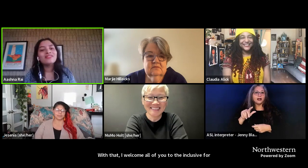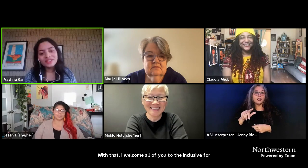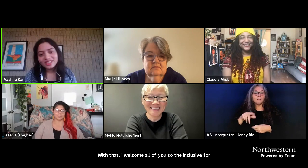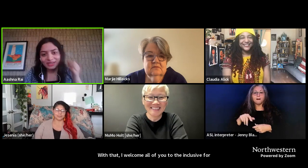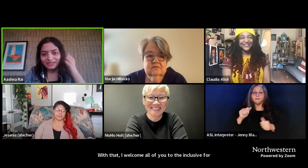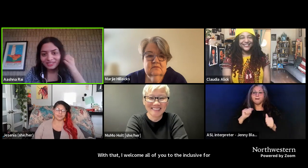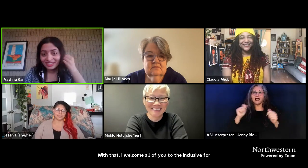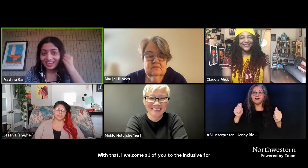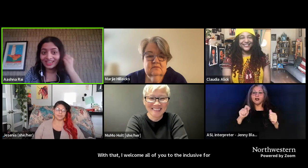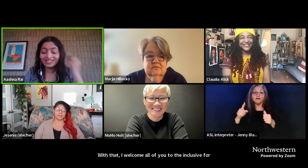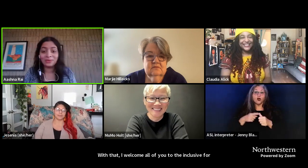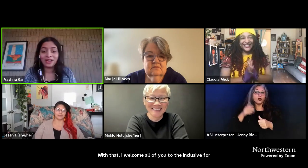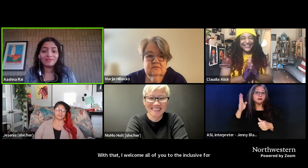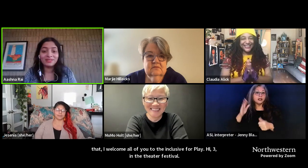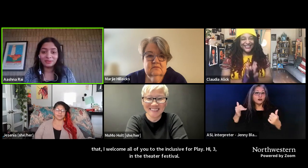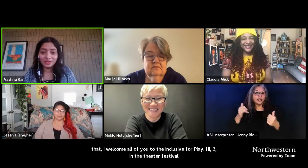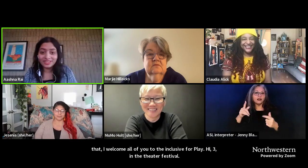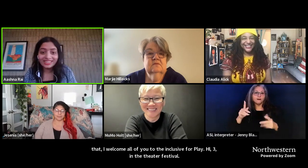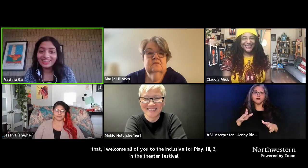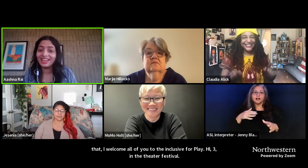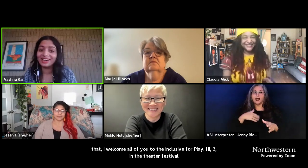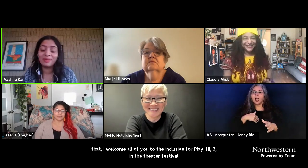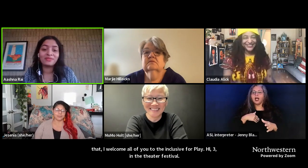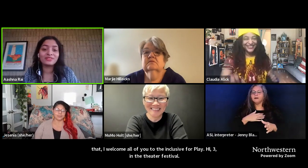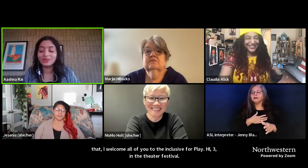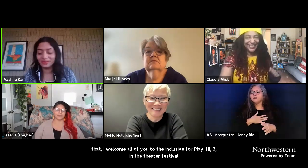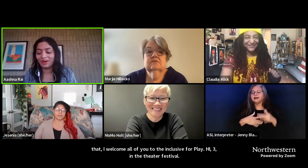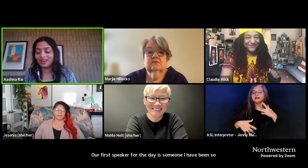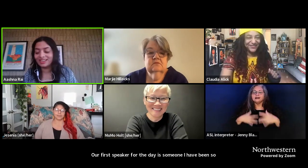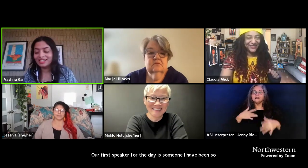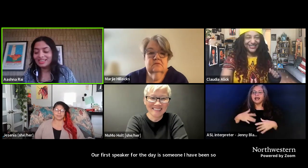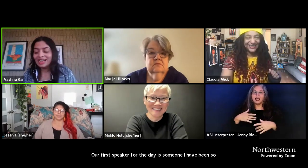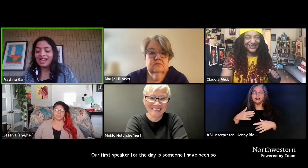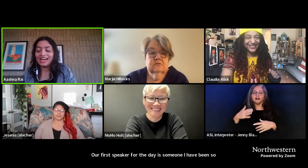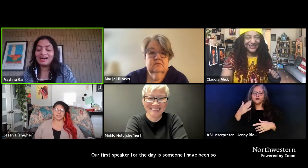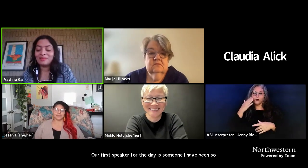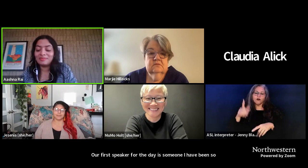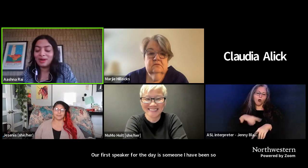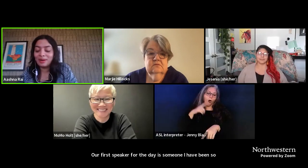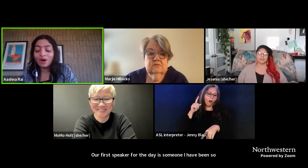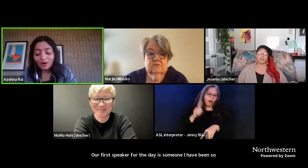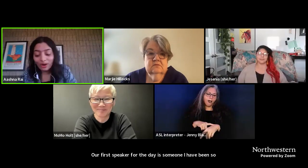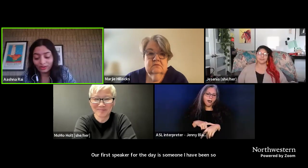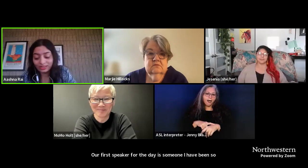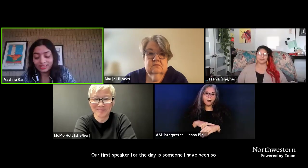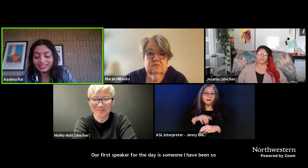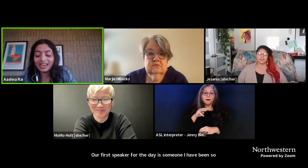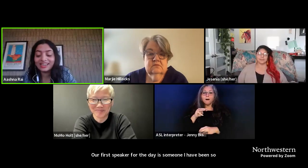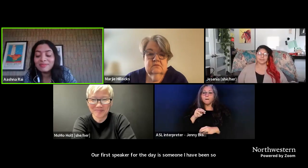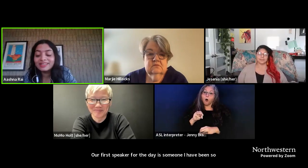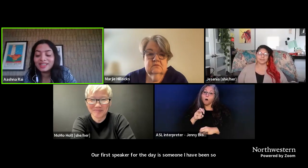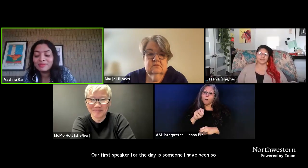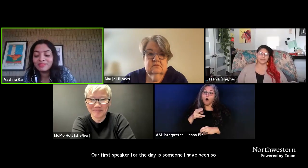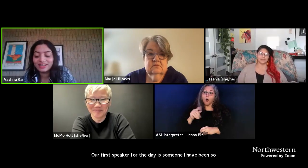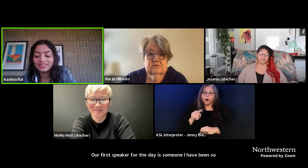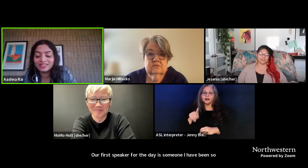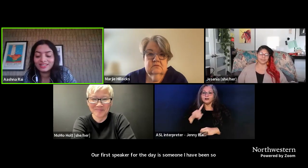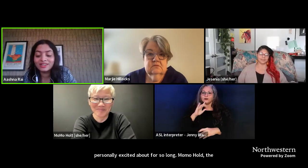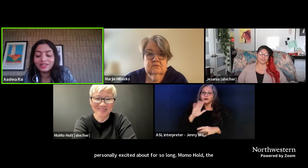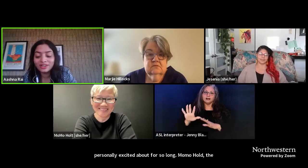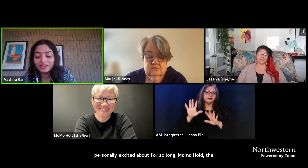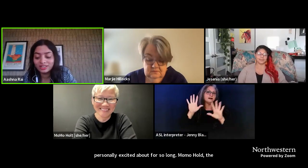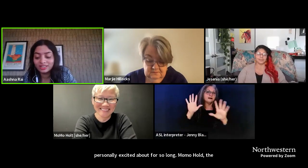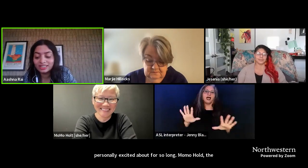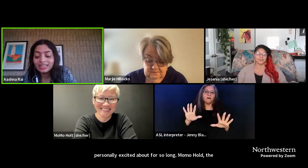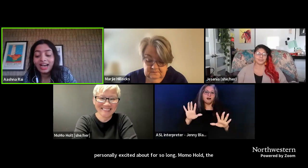Our first speaker for the day is someone I have been so personally excited about for so long. Momo Holt, the dynamic theater professor